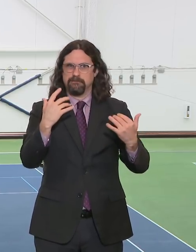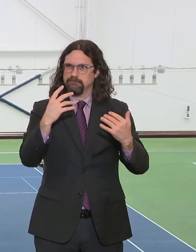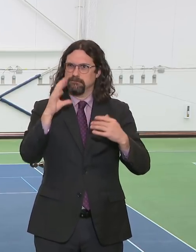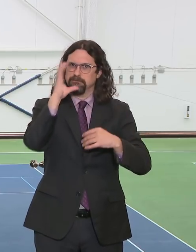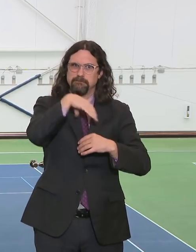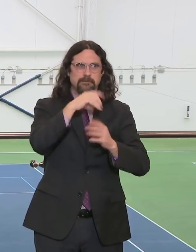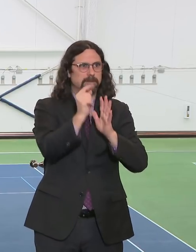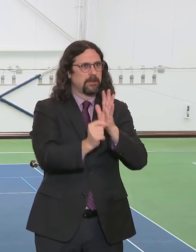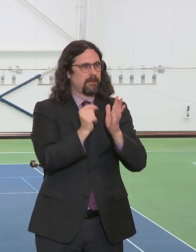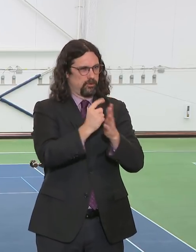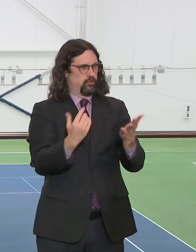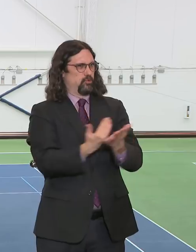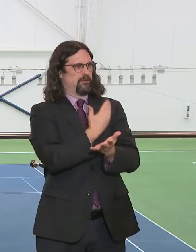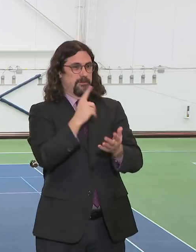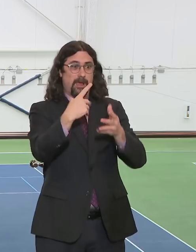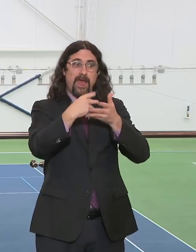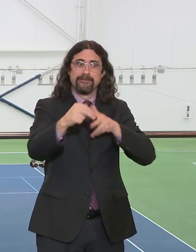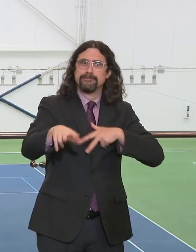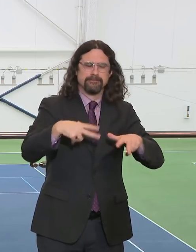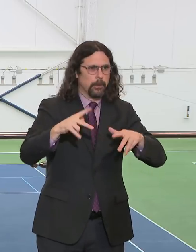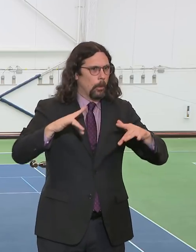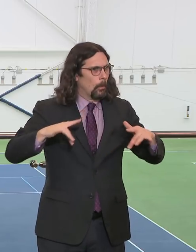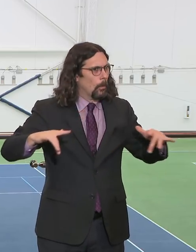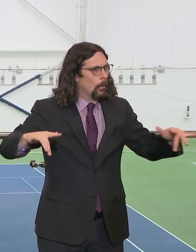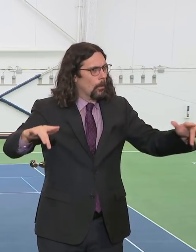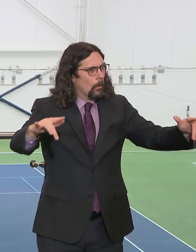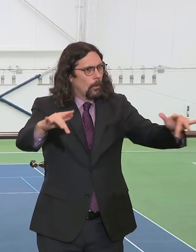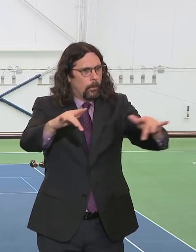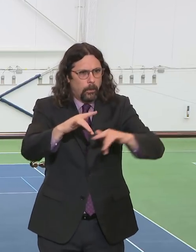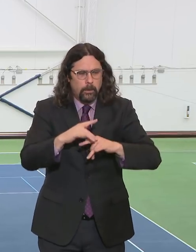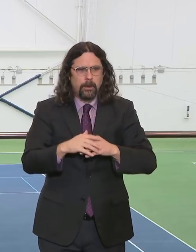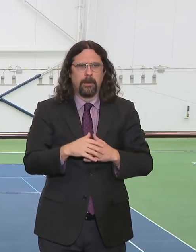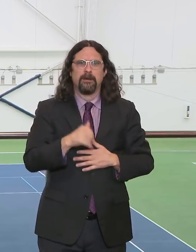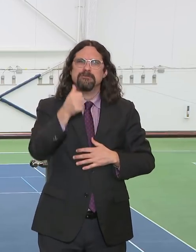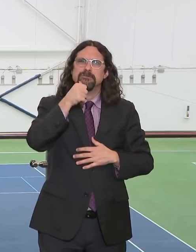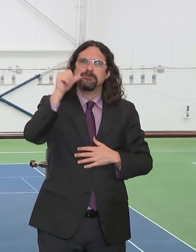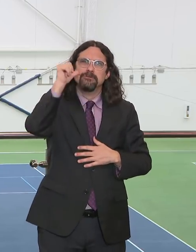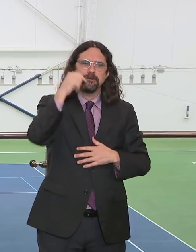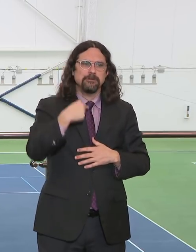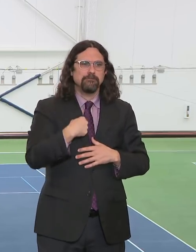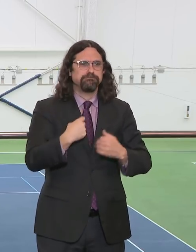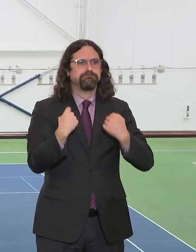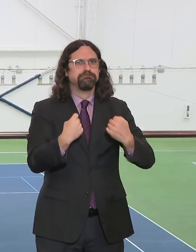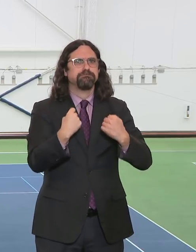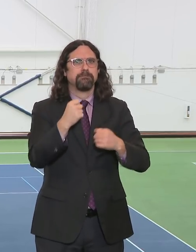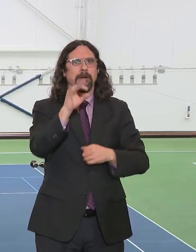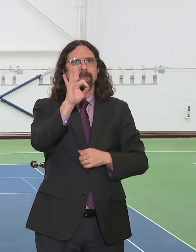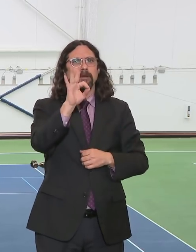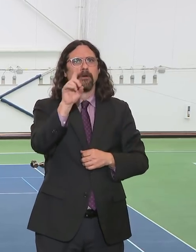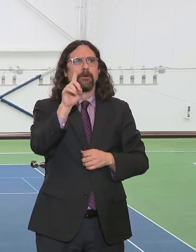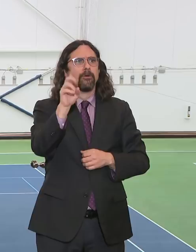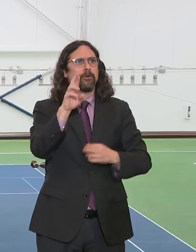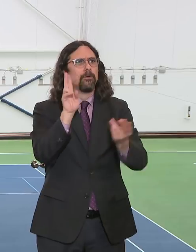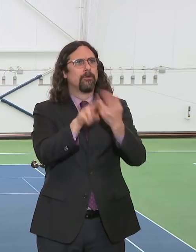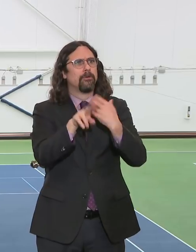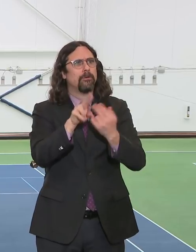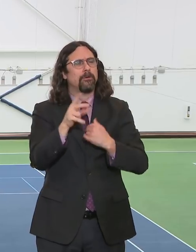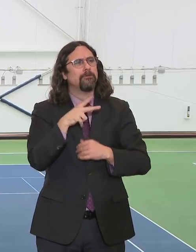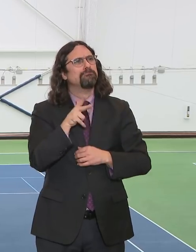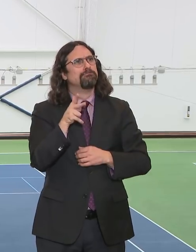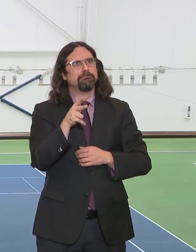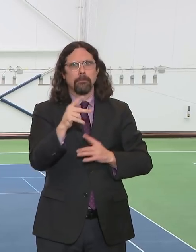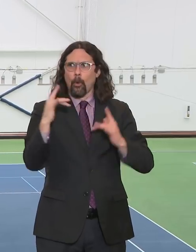for a mile. It seemed like on the FDR there was no other car on the road up ahead. We're seeing things that are just strange